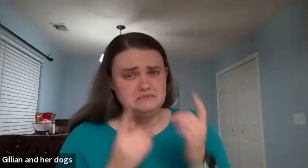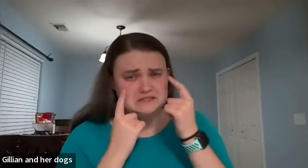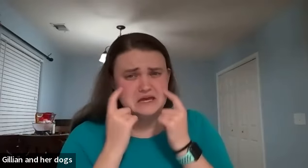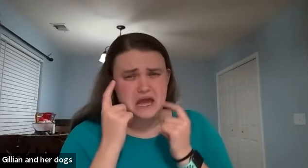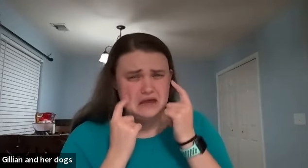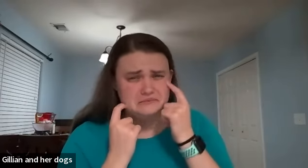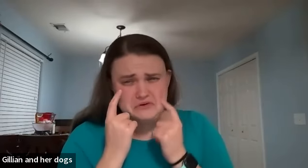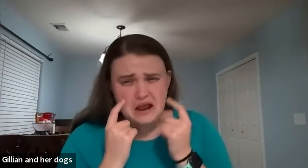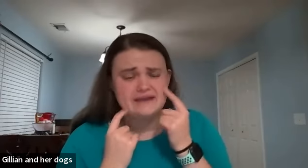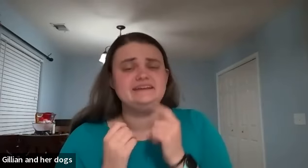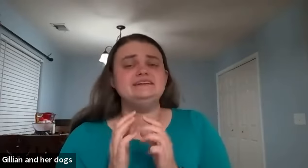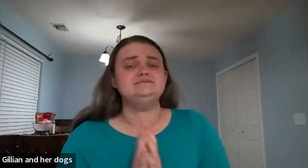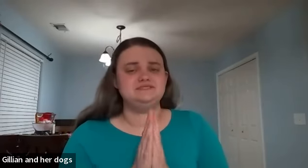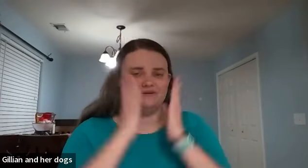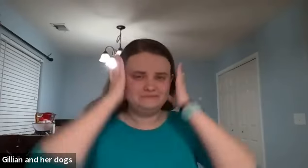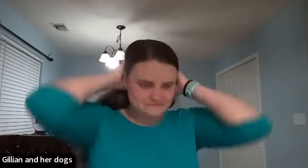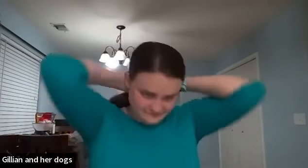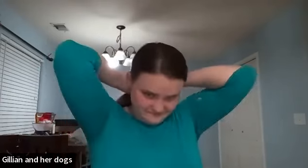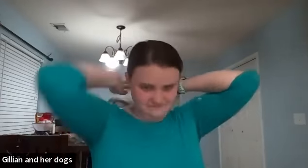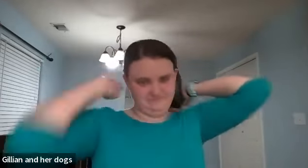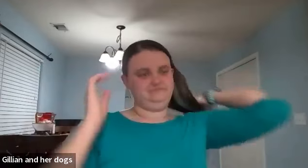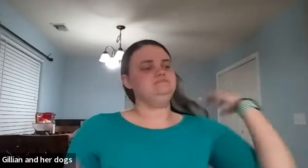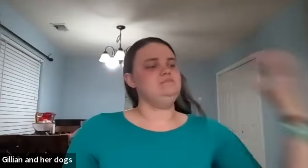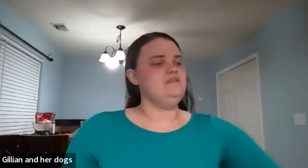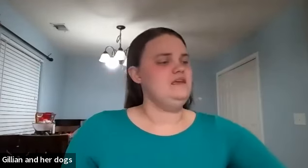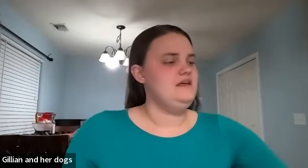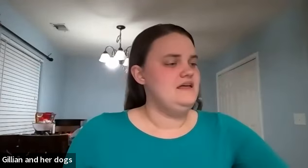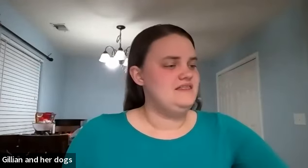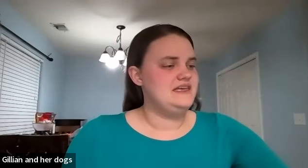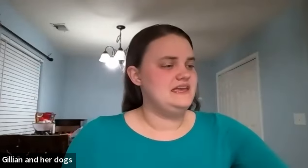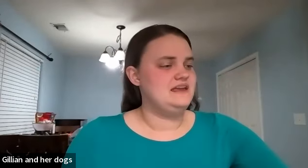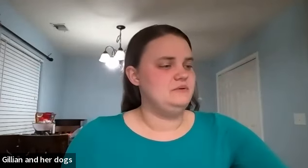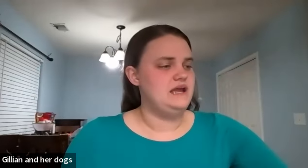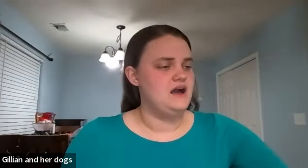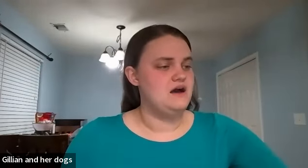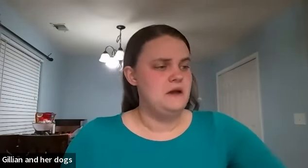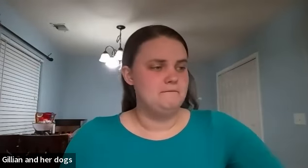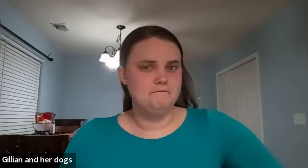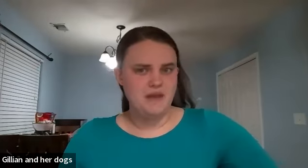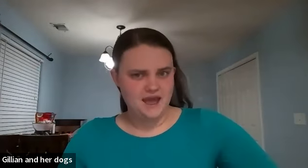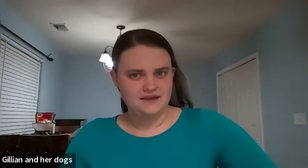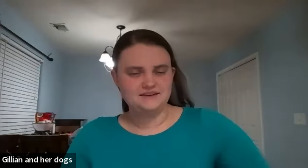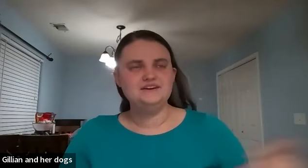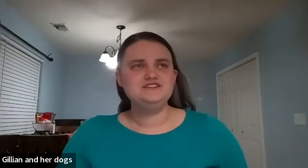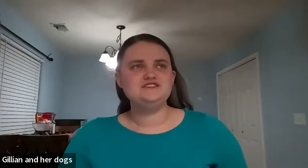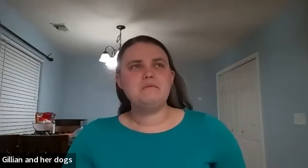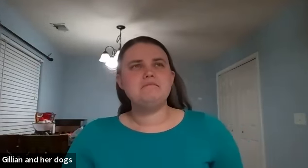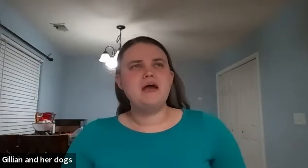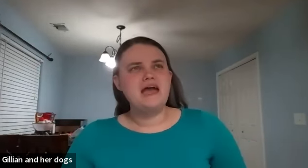i'm sad i'm crying so then we have mad so mad